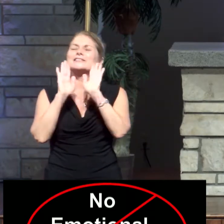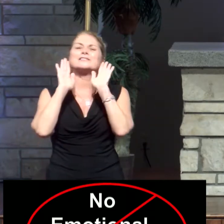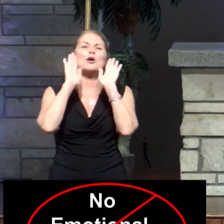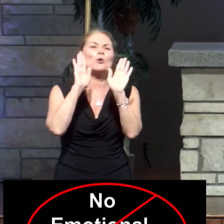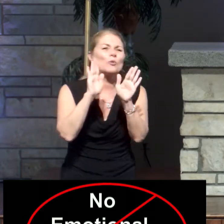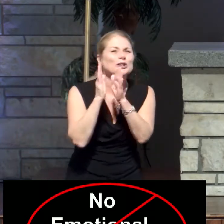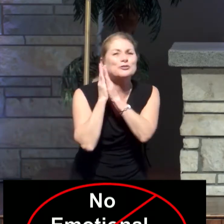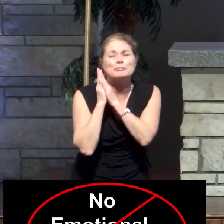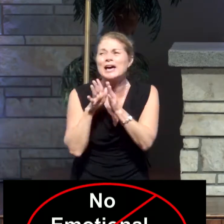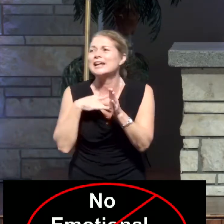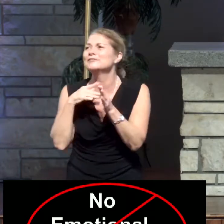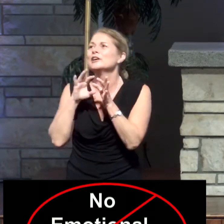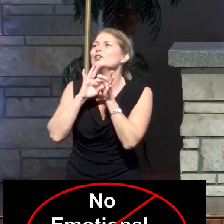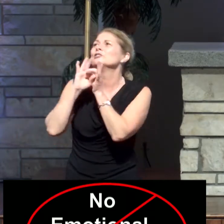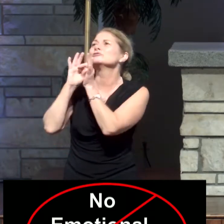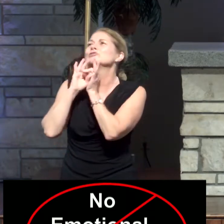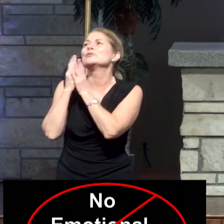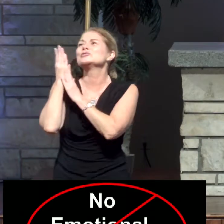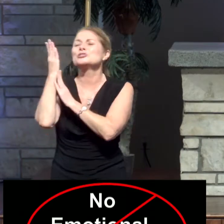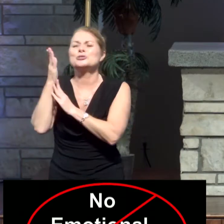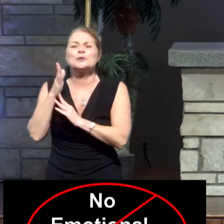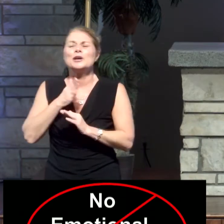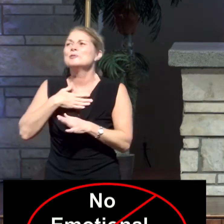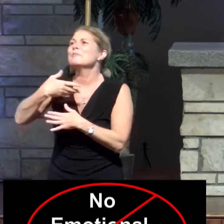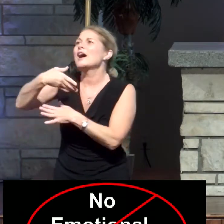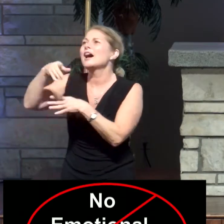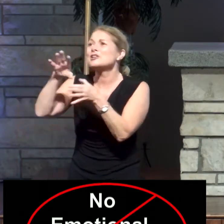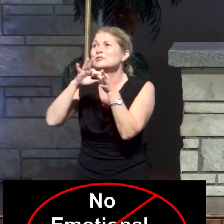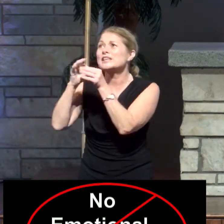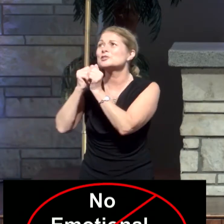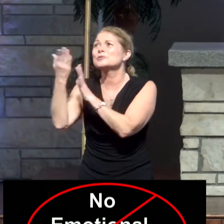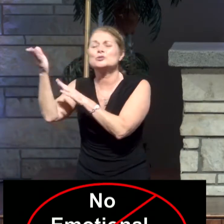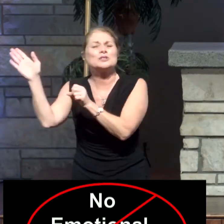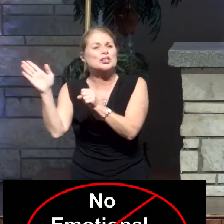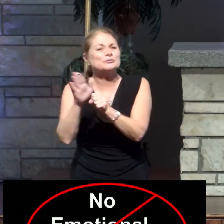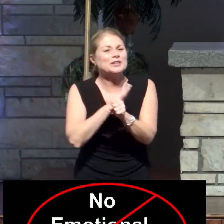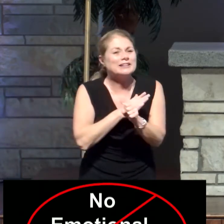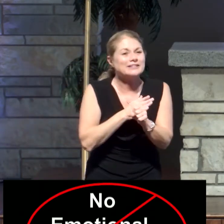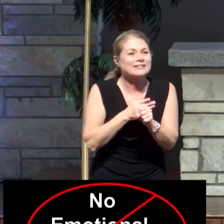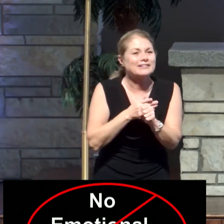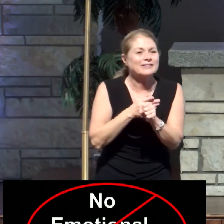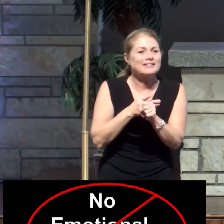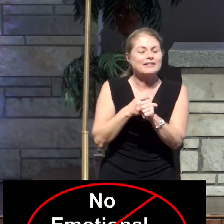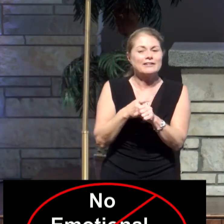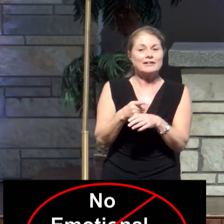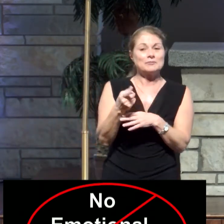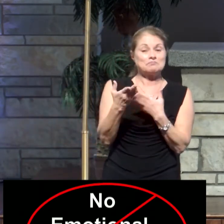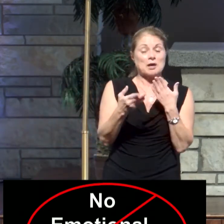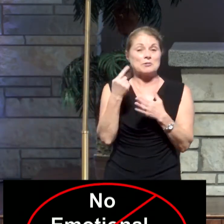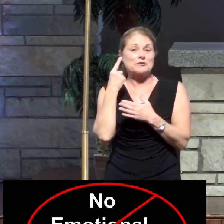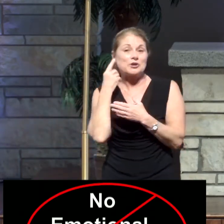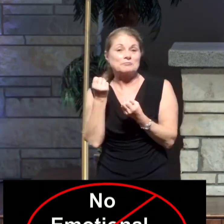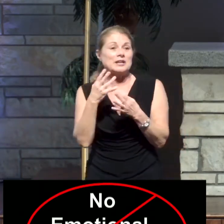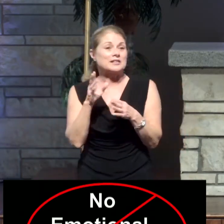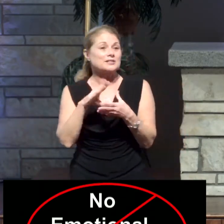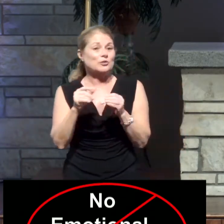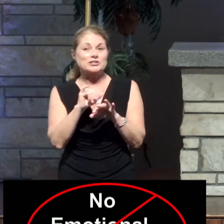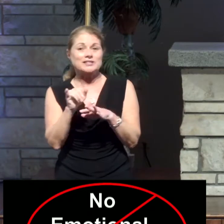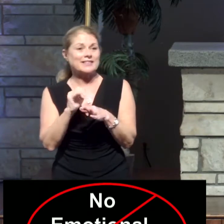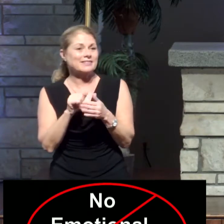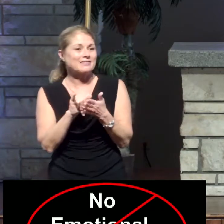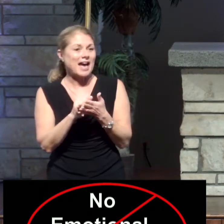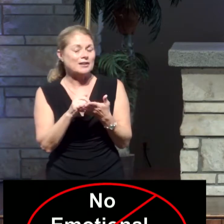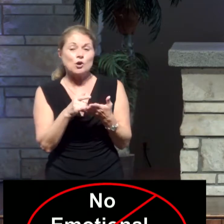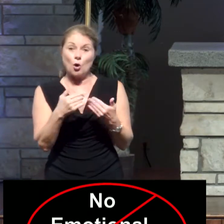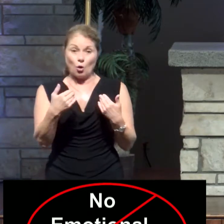close to you. Oh, God, my relationship with you is complete. I've got no getting stories like that. Oh, I got my new